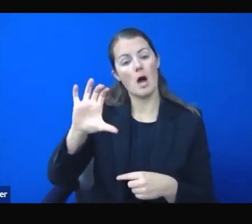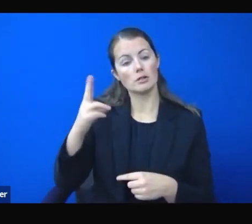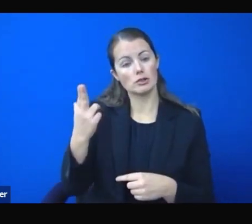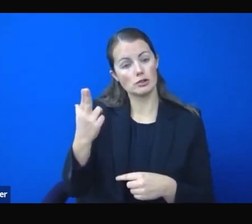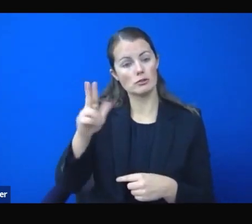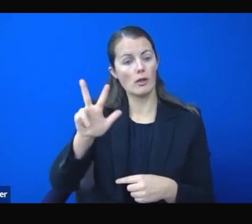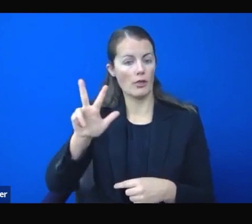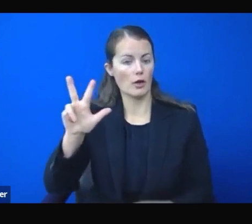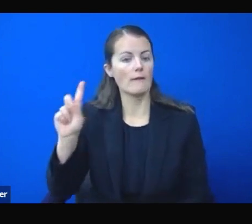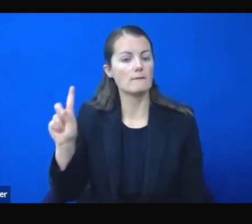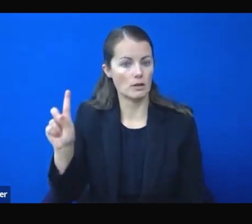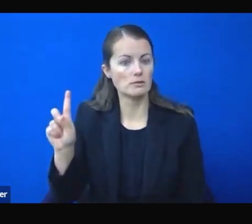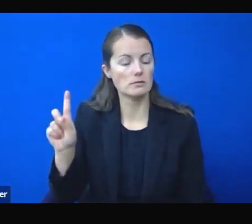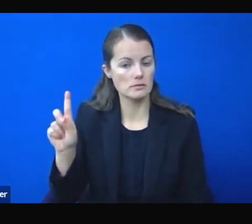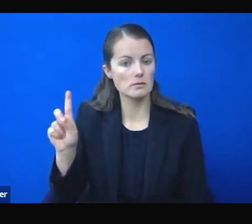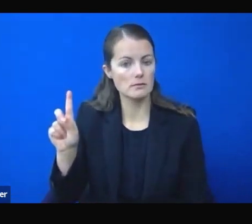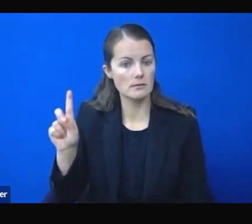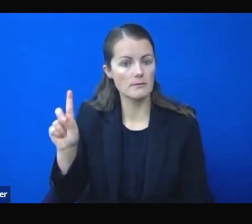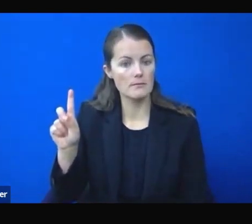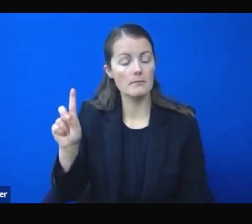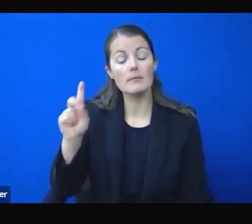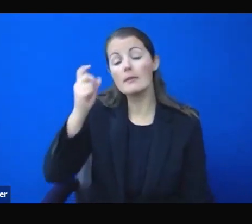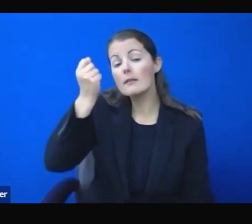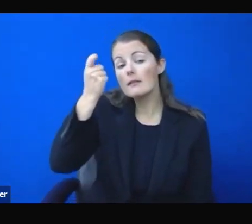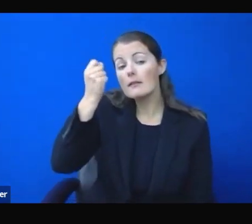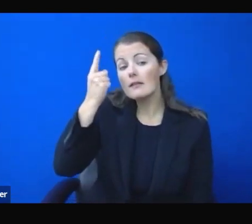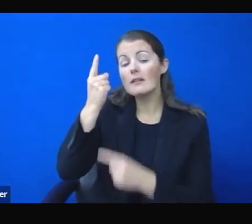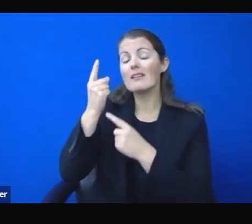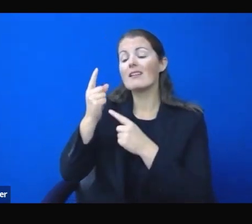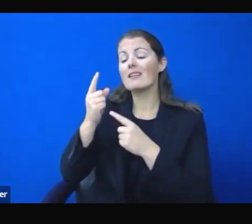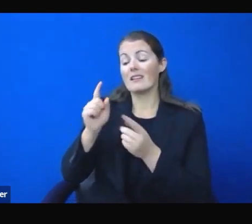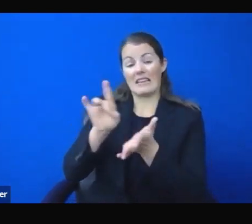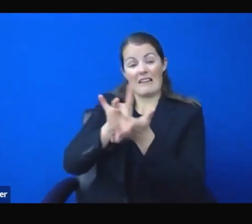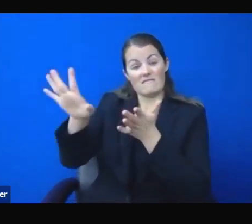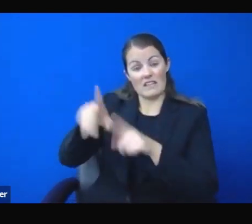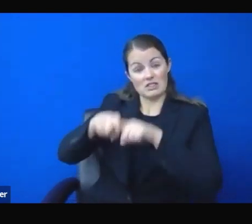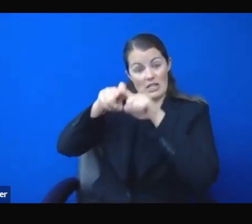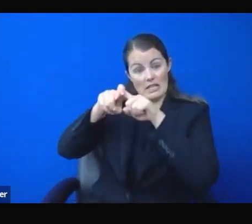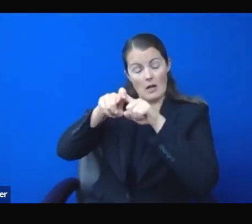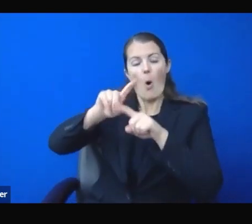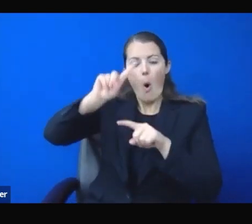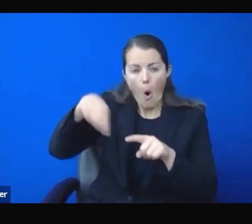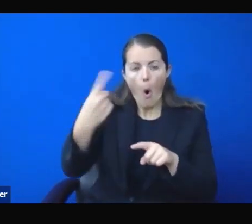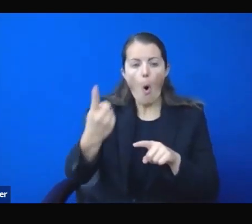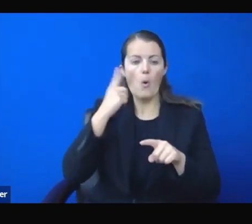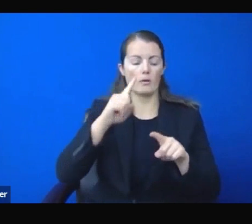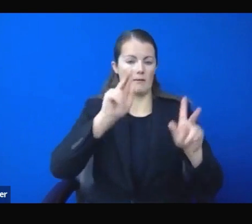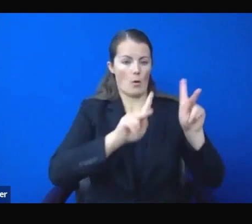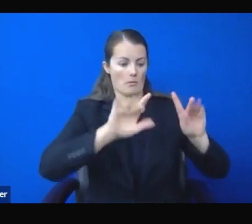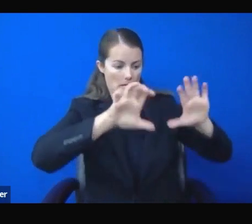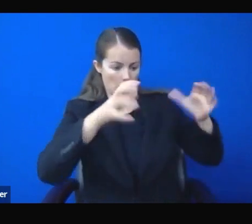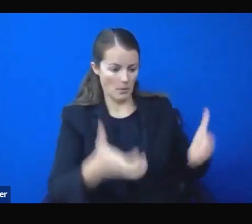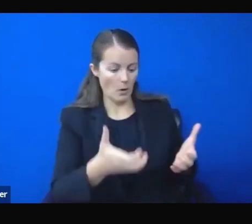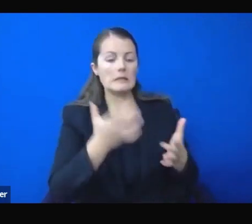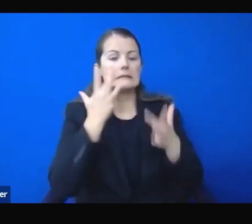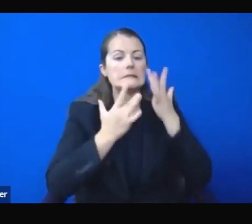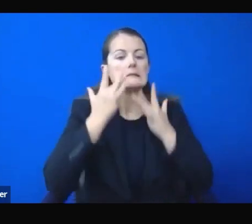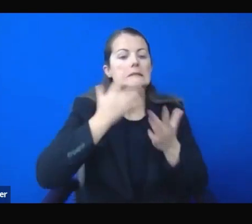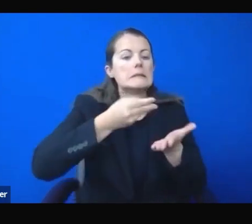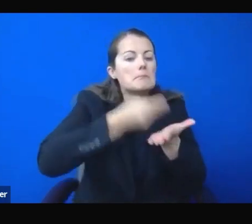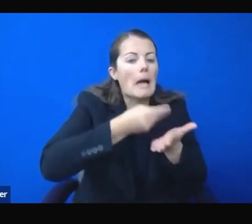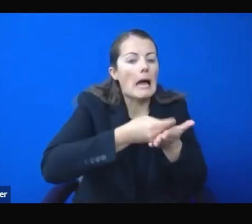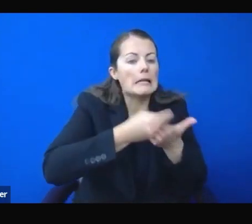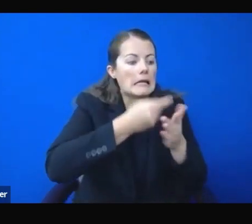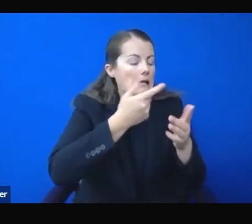unlawful activity or nuisance. We also have rental assistance programs up and running throughout the state